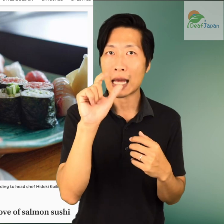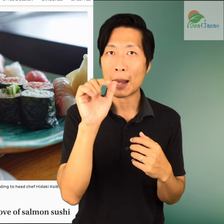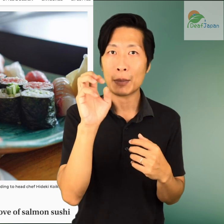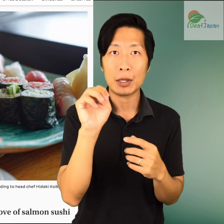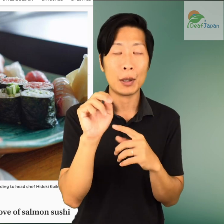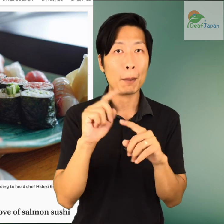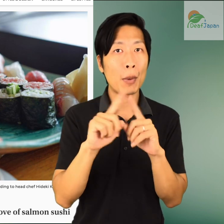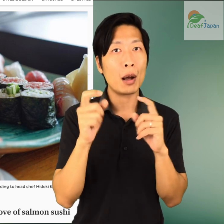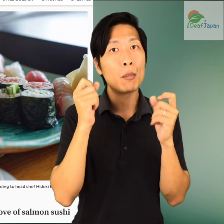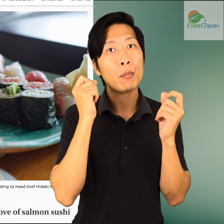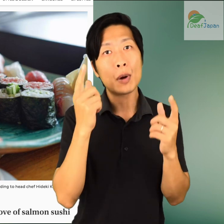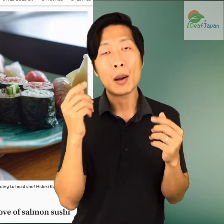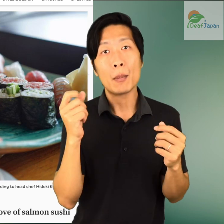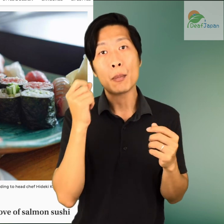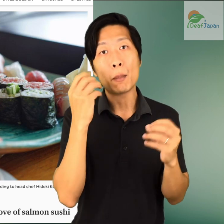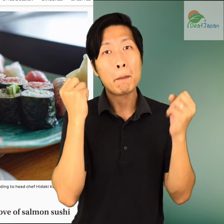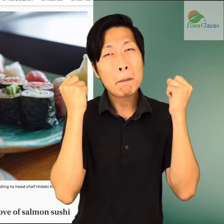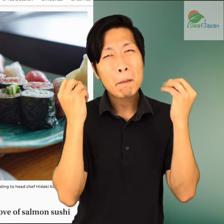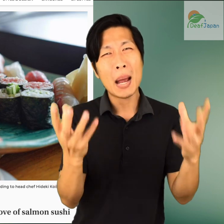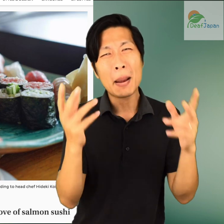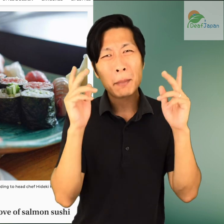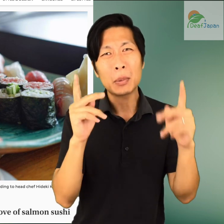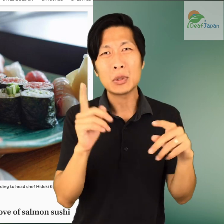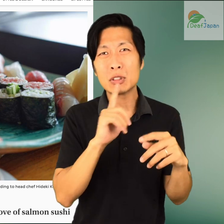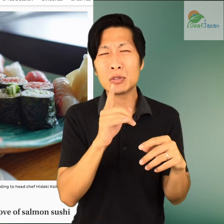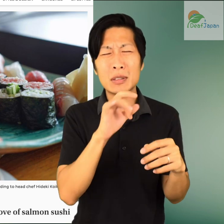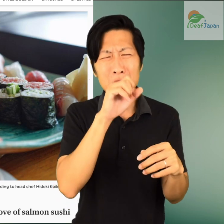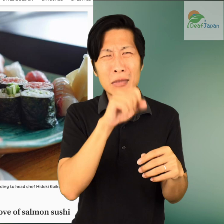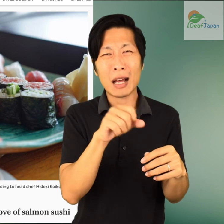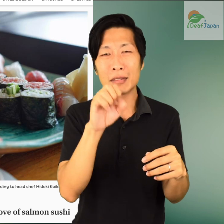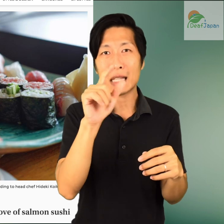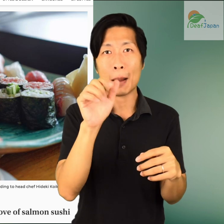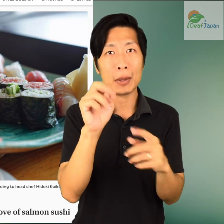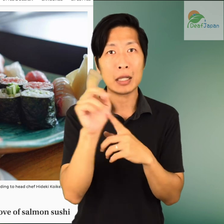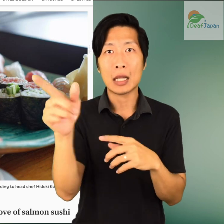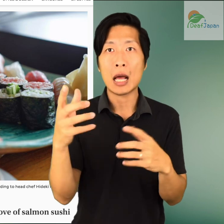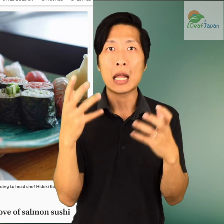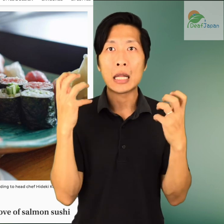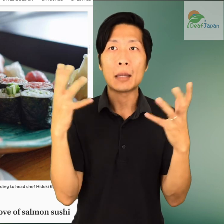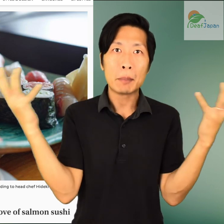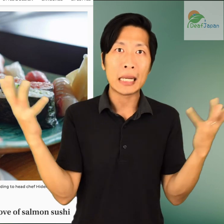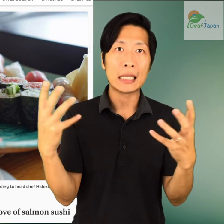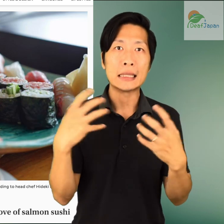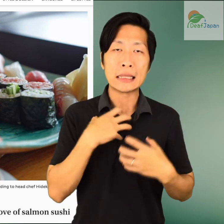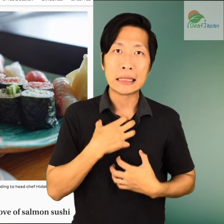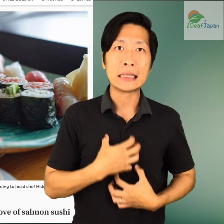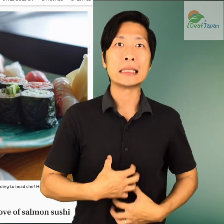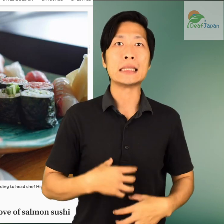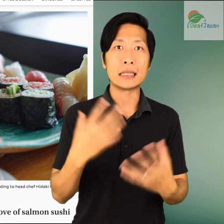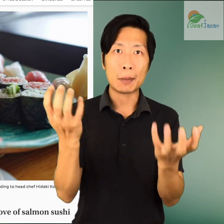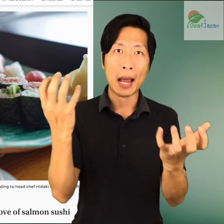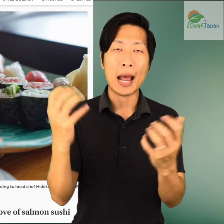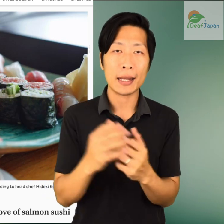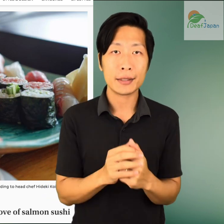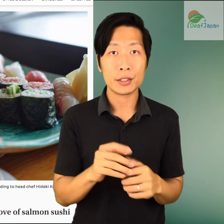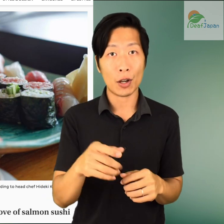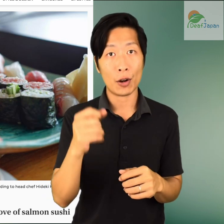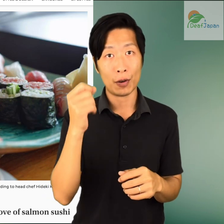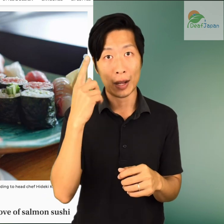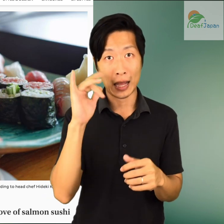it. Behind salmon's rise to popularity is the lesser known story of a carefully executed Norwegian marketing